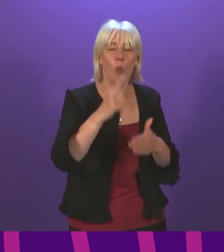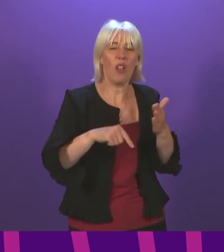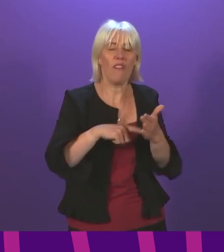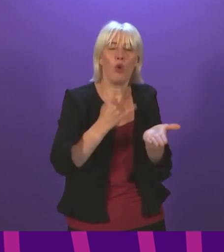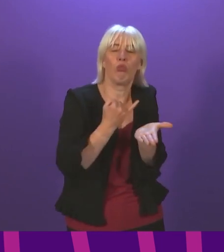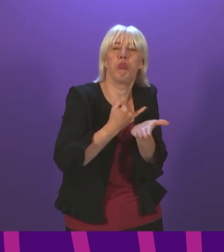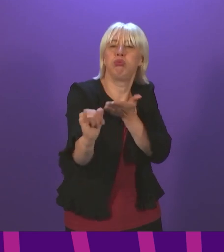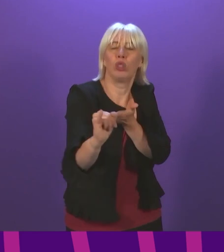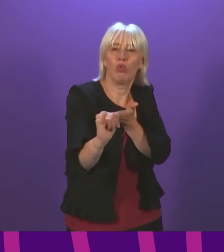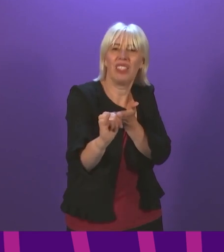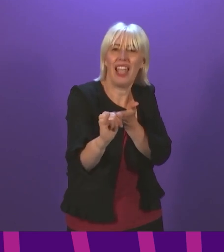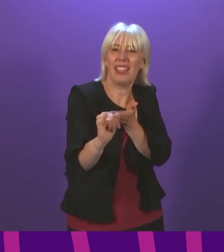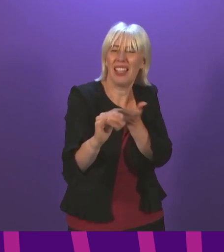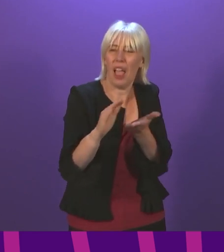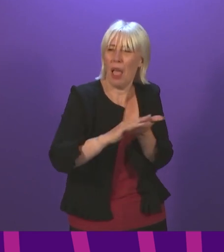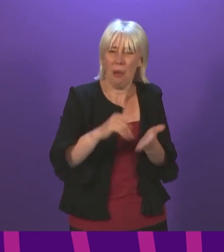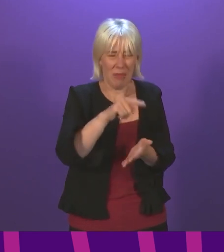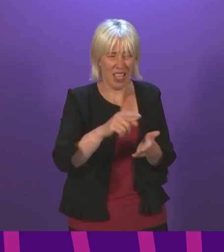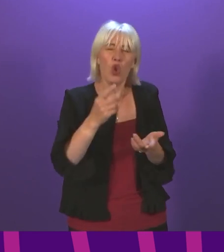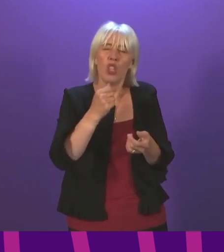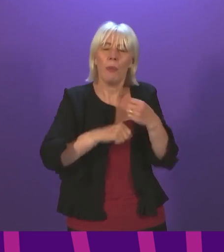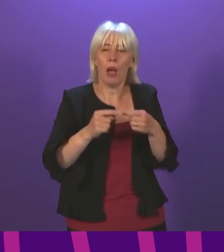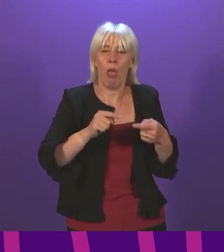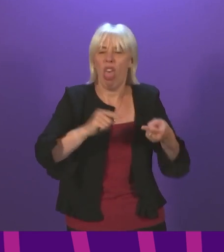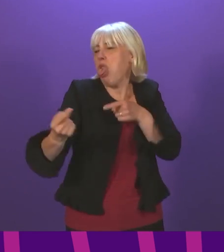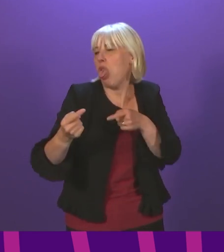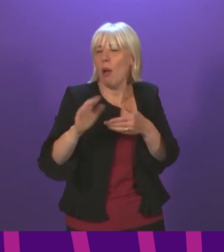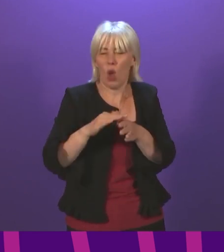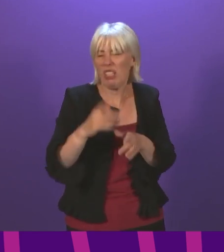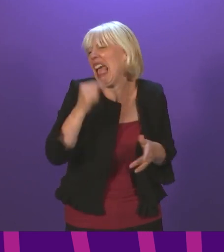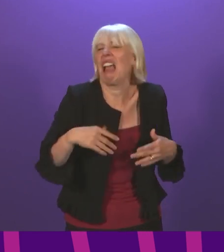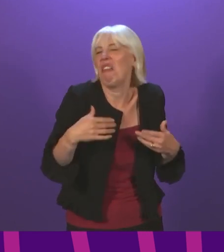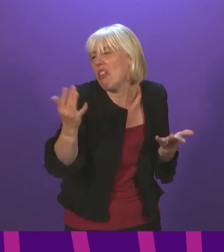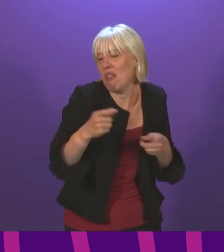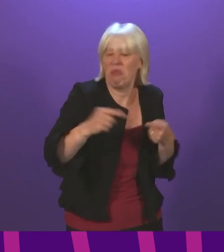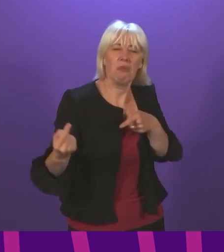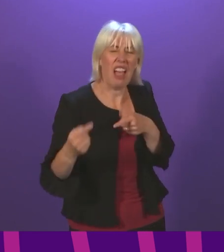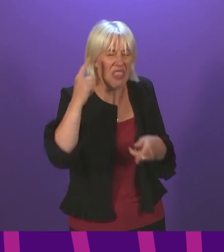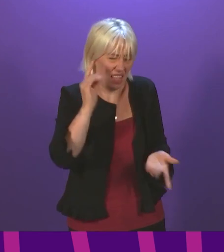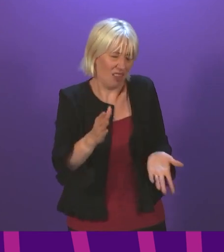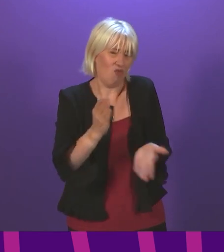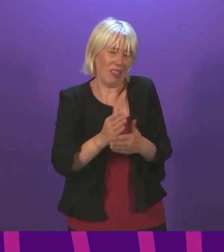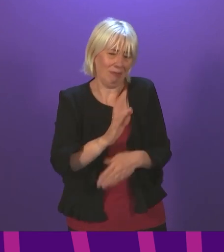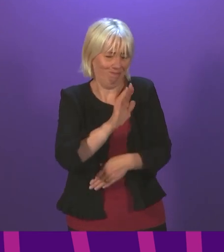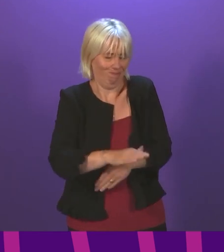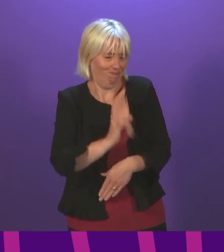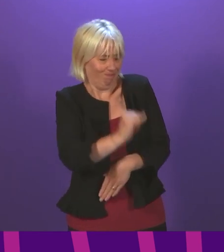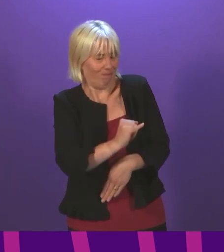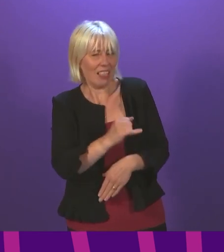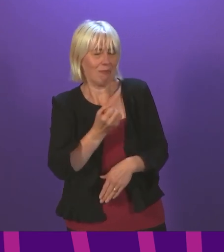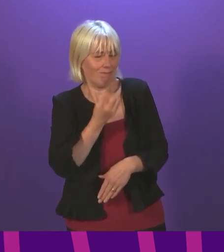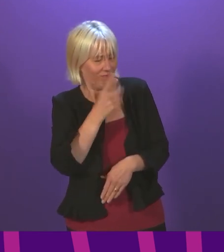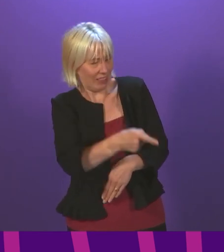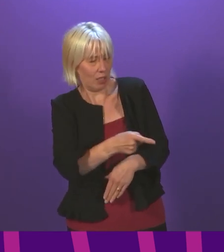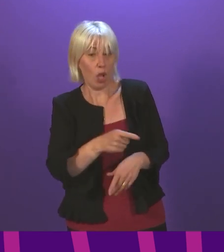frankly, is opposition for opposition's sake. And I think that reflects rather poorly on him. But that is my opinion.